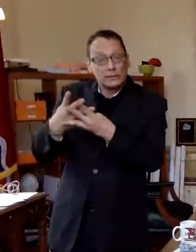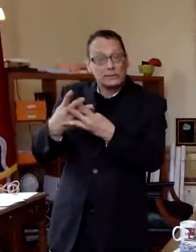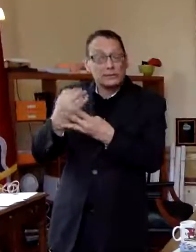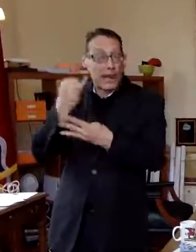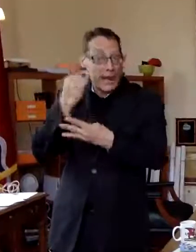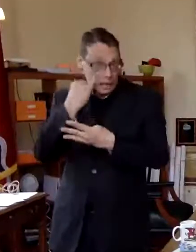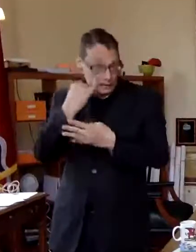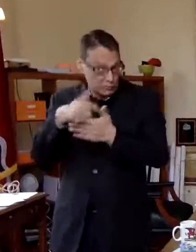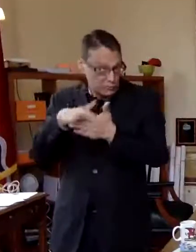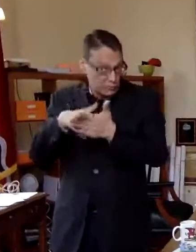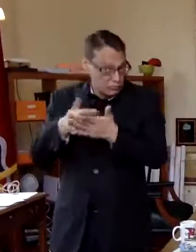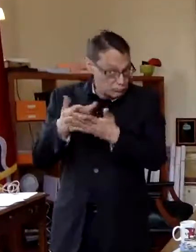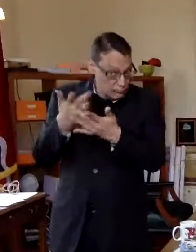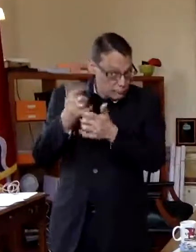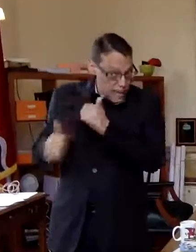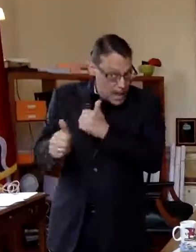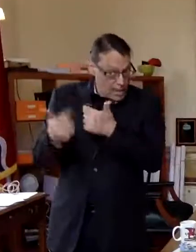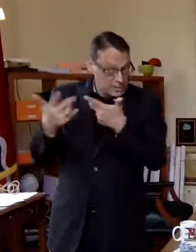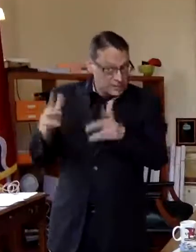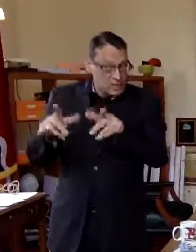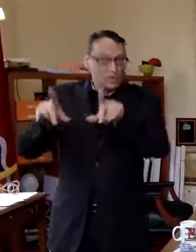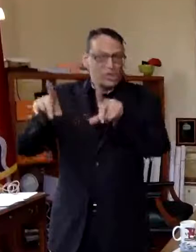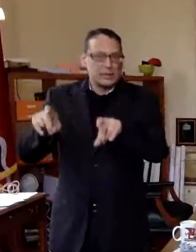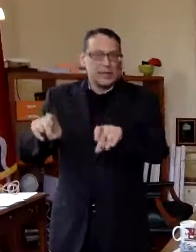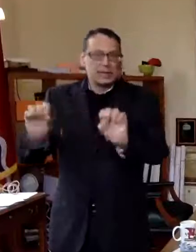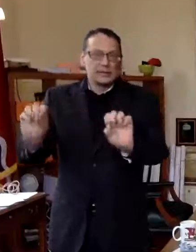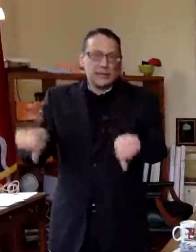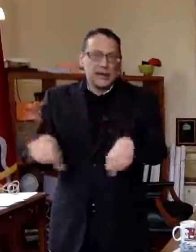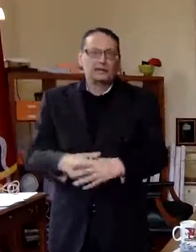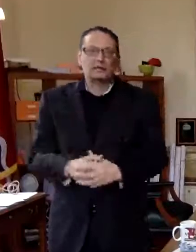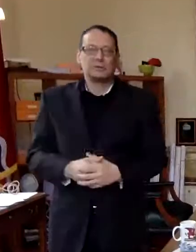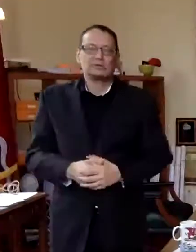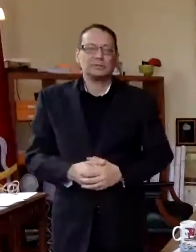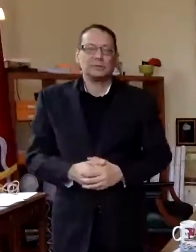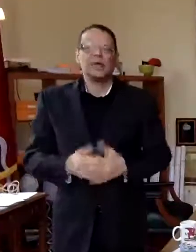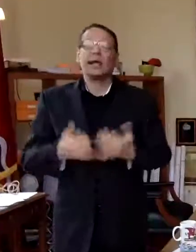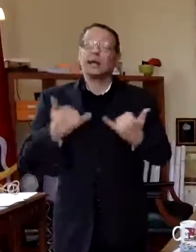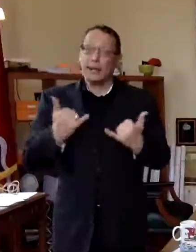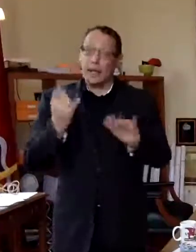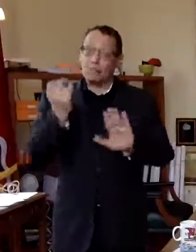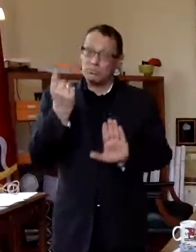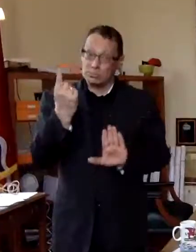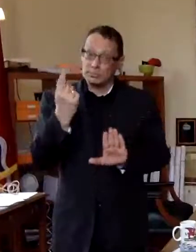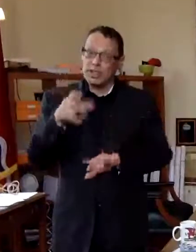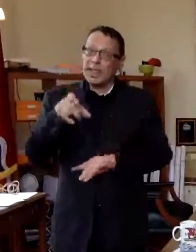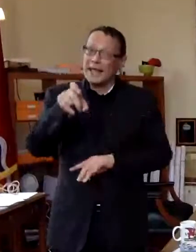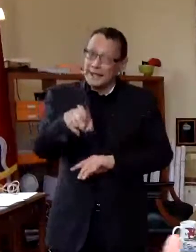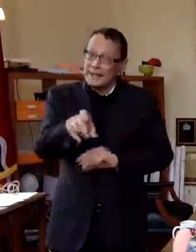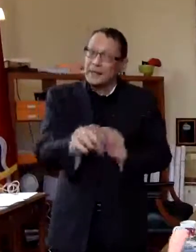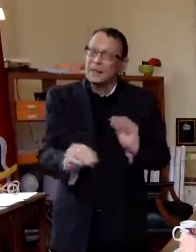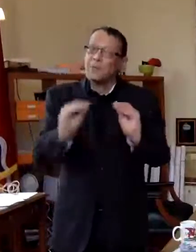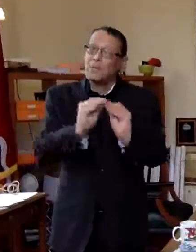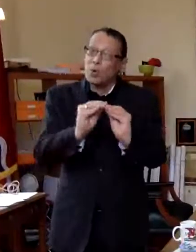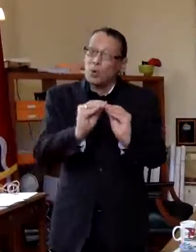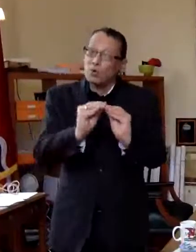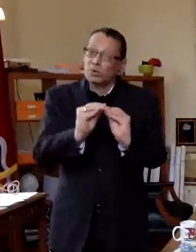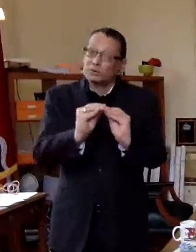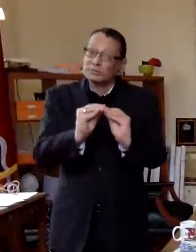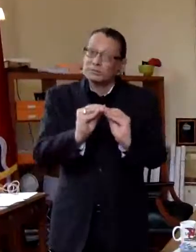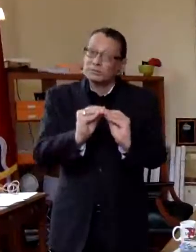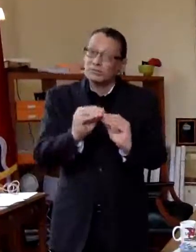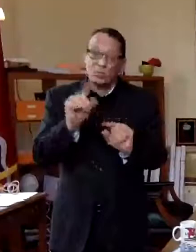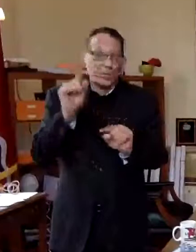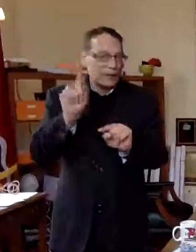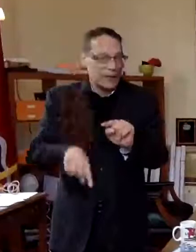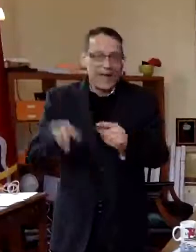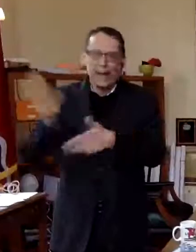screening requirements get a test now that being said we still need more tests because we just can't get a big enough